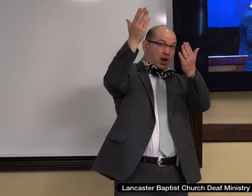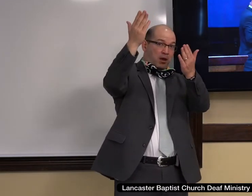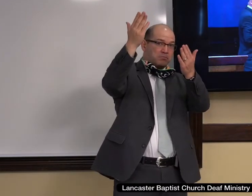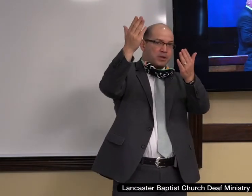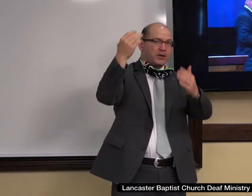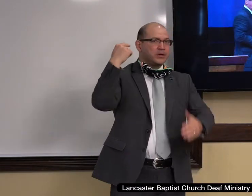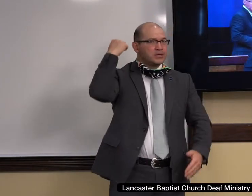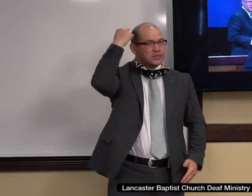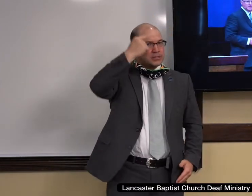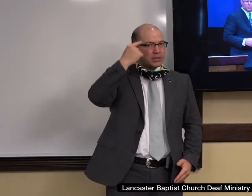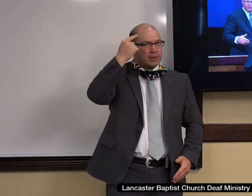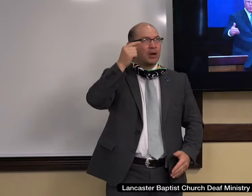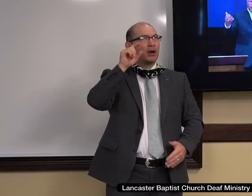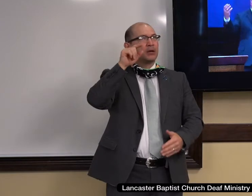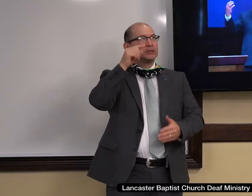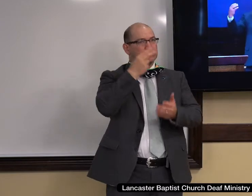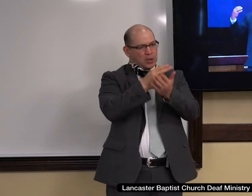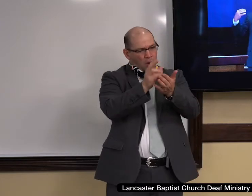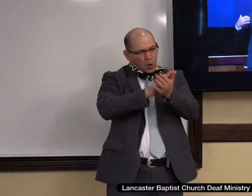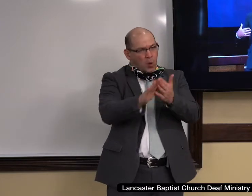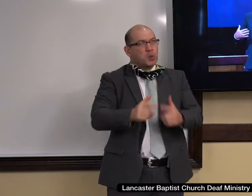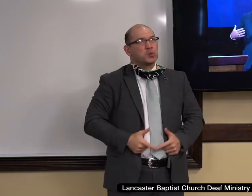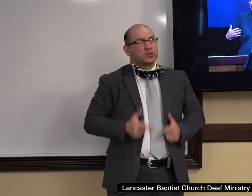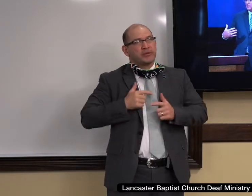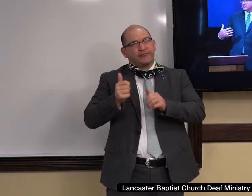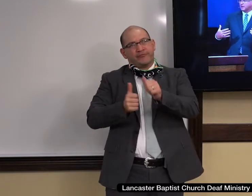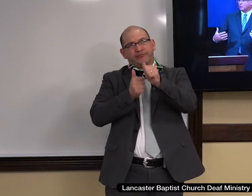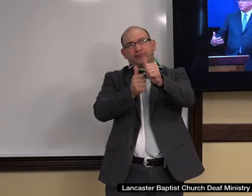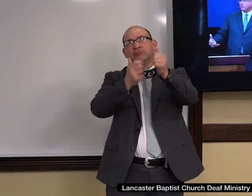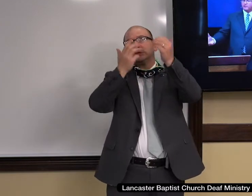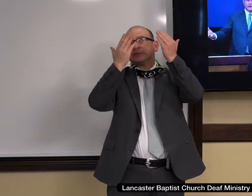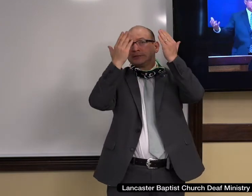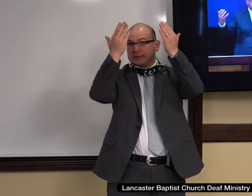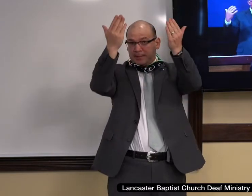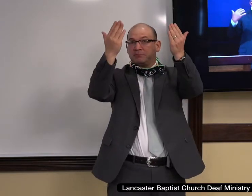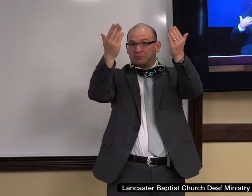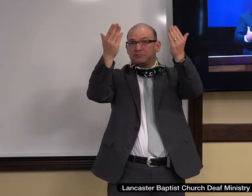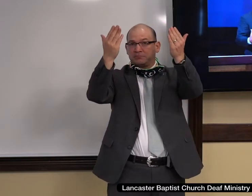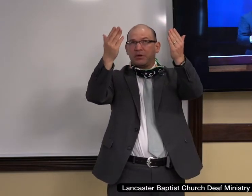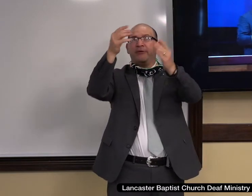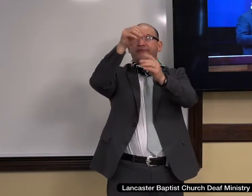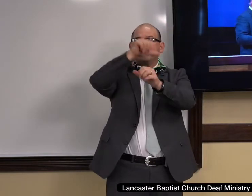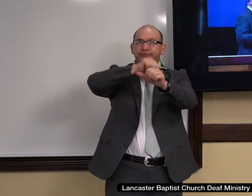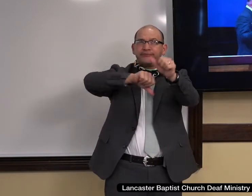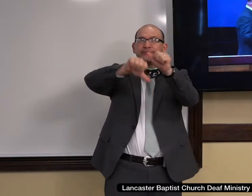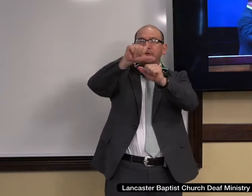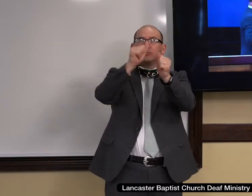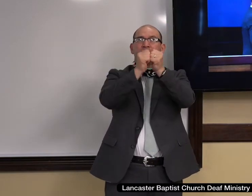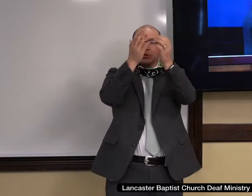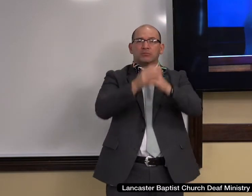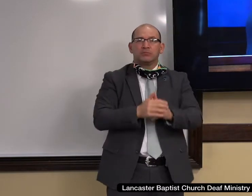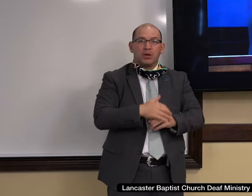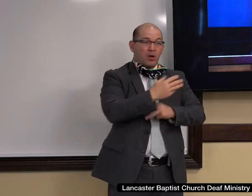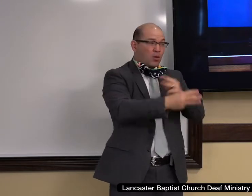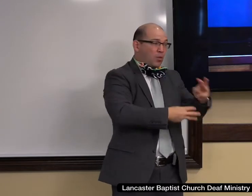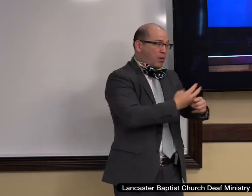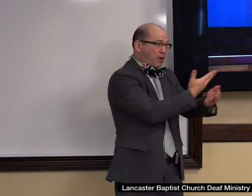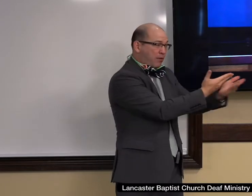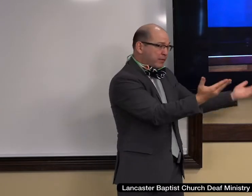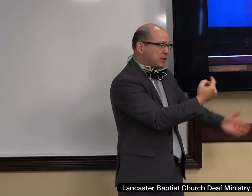walking in holiness, that we would walk in his likeness, that we would fellowship with him. The world secular view emphasizes